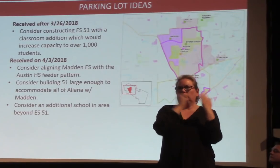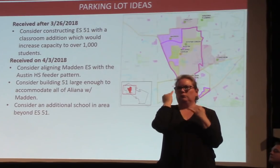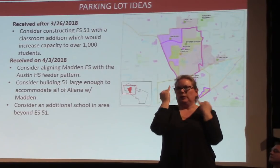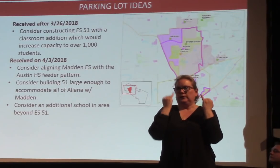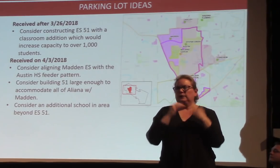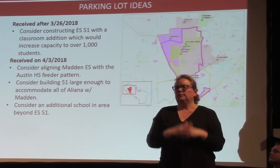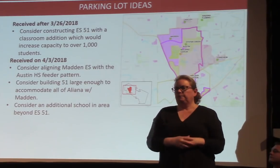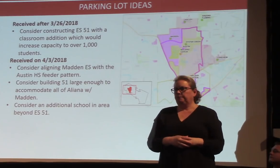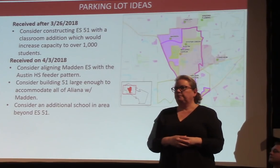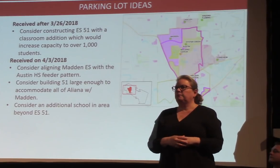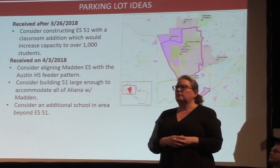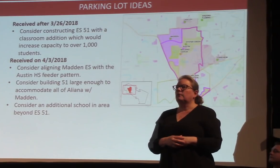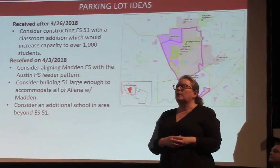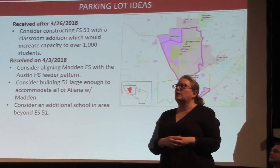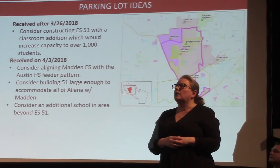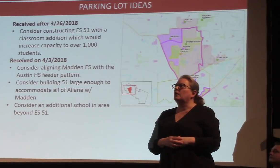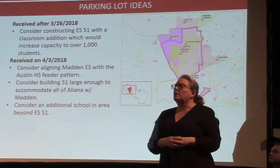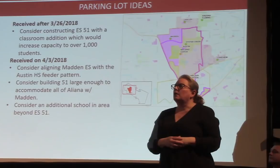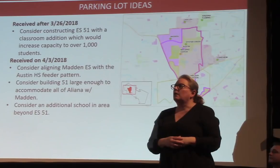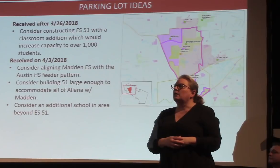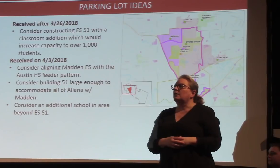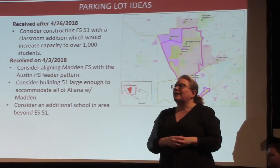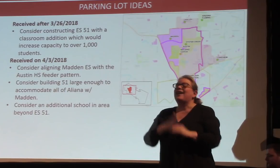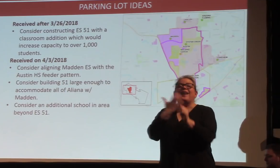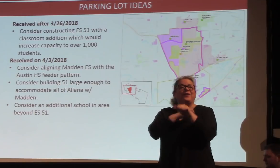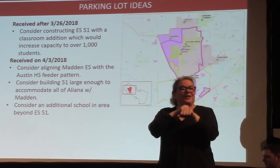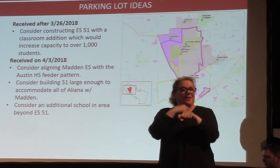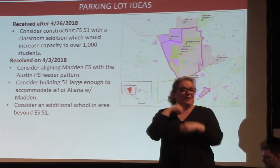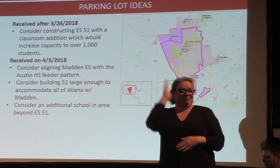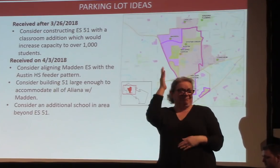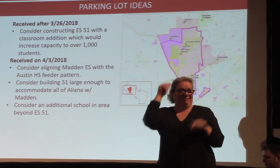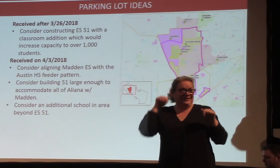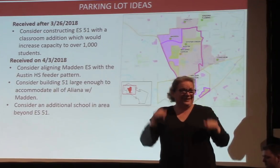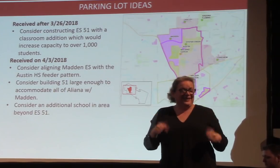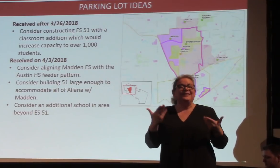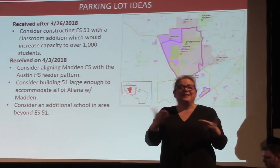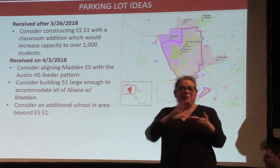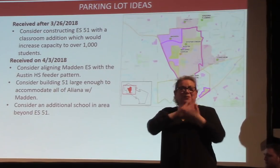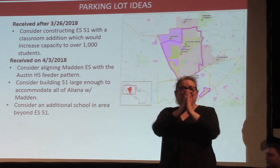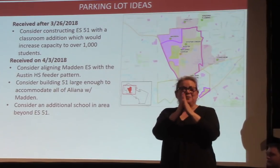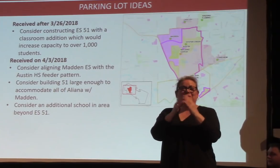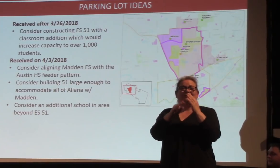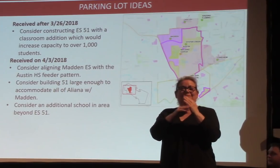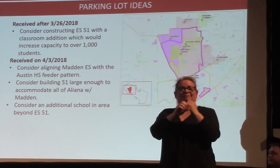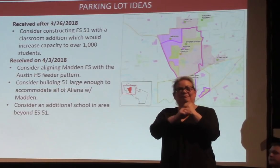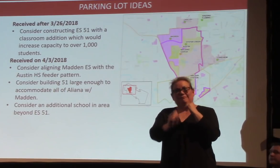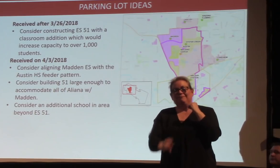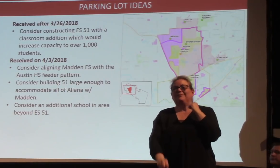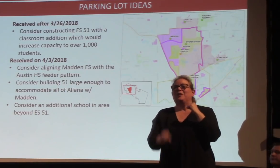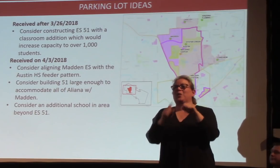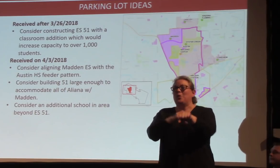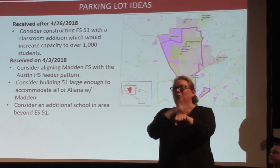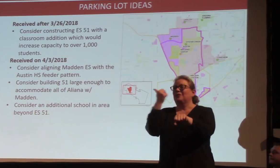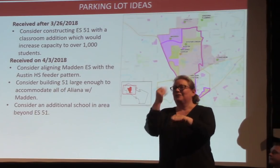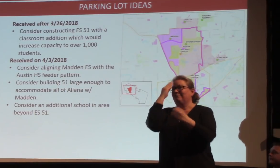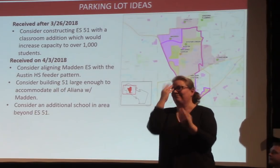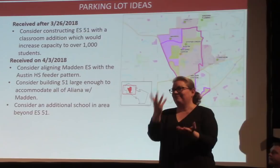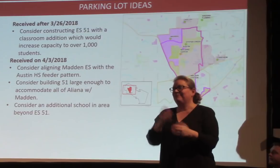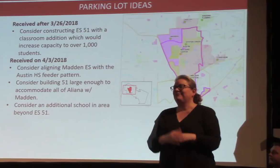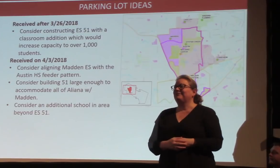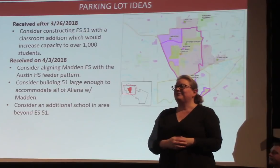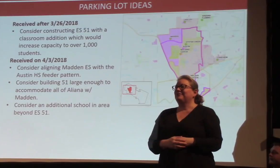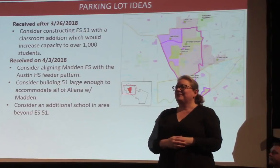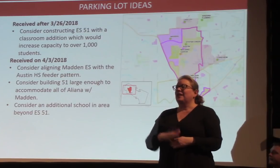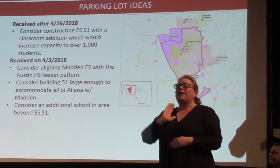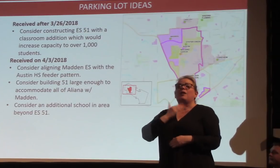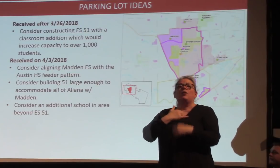unfortunately, every time I do this presentation, it gets a little longer because we get more parking lot ideas that we have to share out. So kind of our